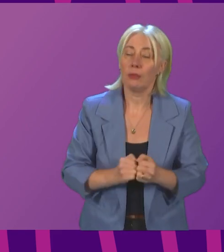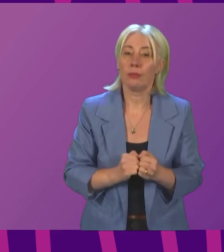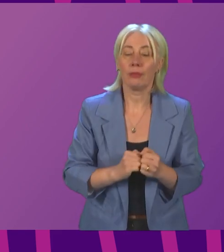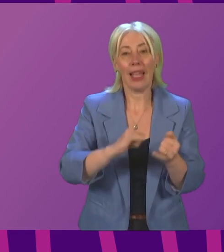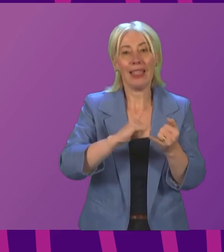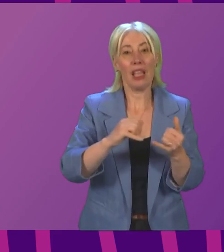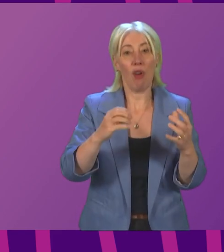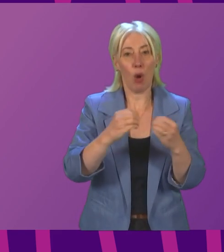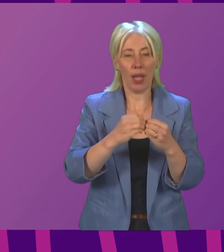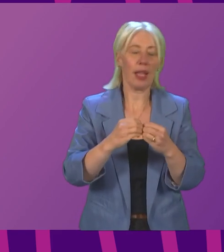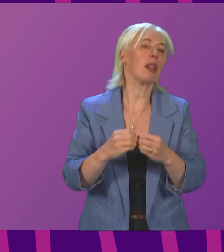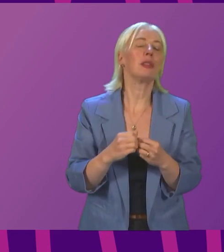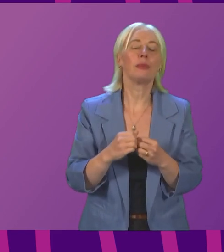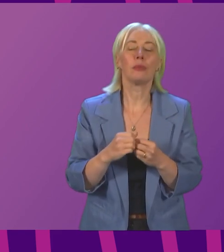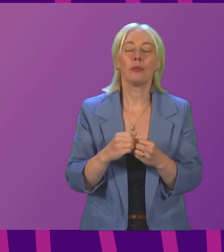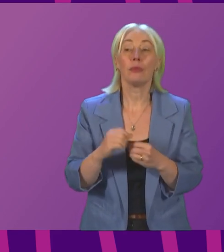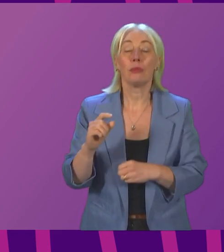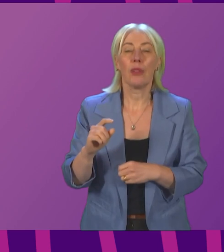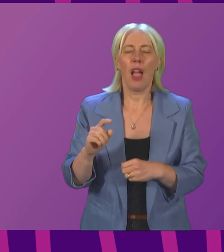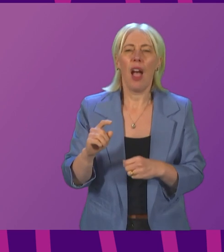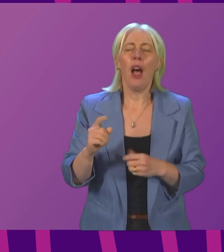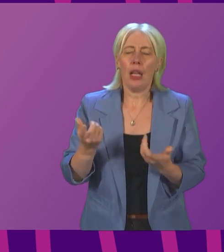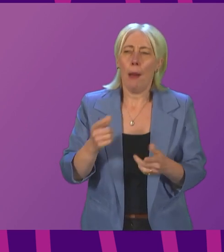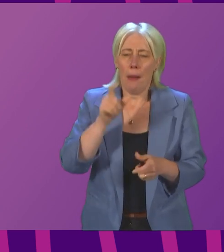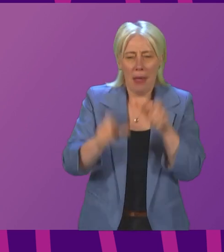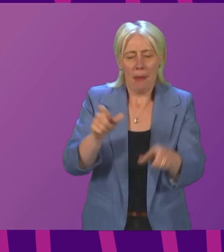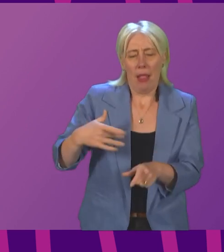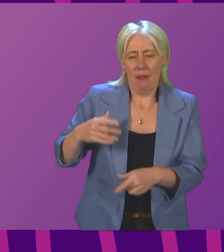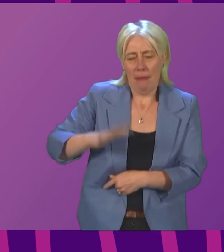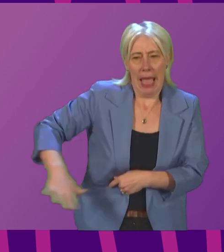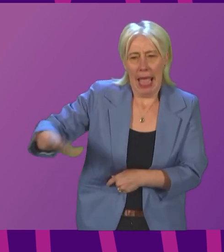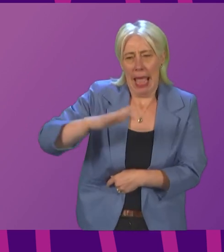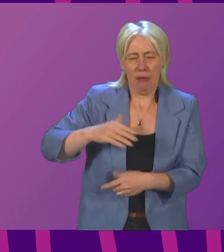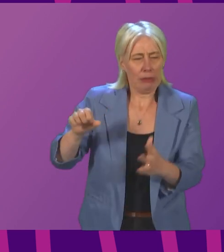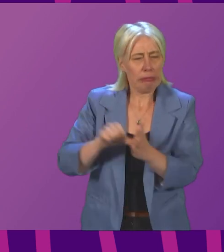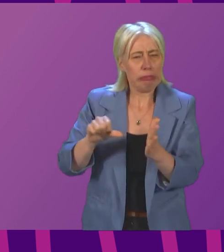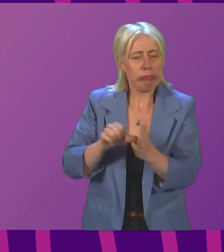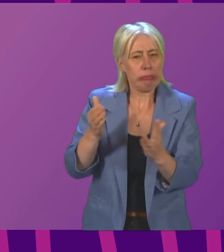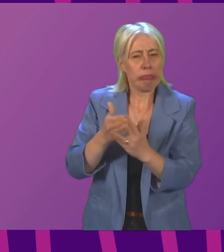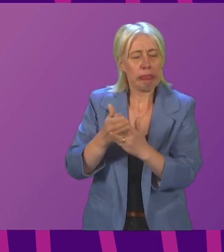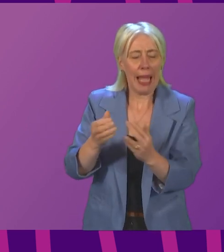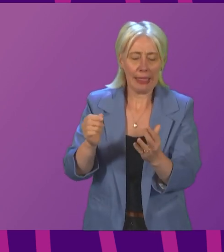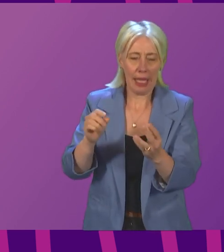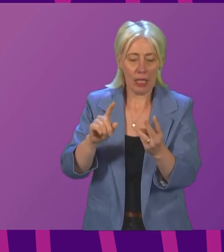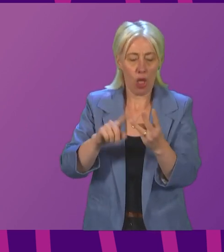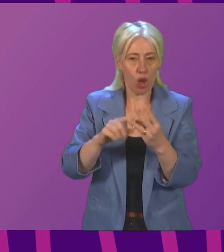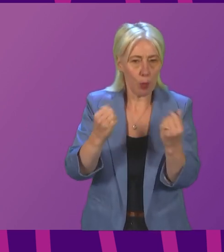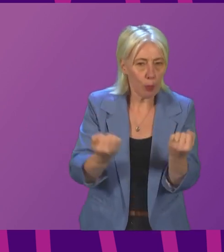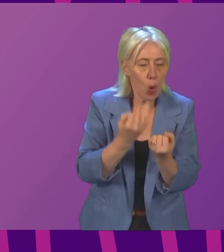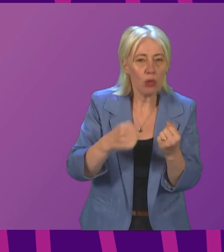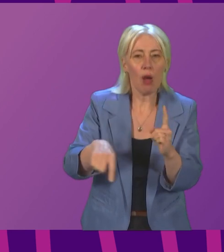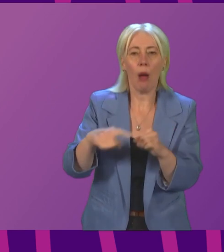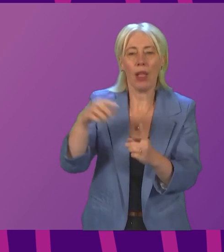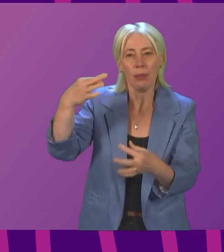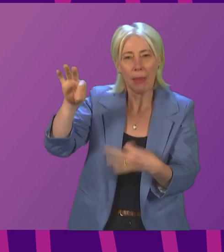followed by Siobhan Brown. First Minister. My constituents are having problems accessing vaccine boosters and the passport. I have been advised to